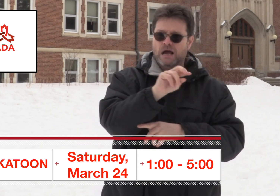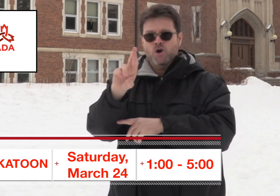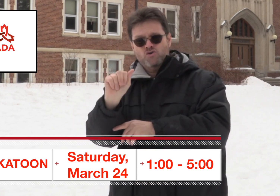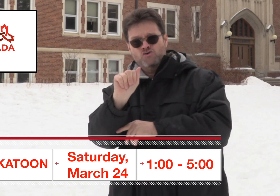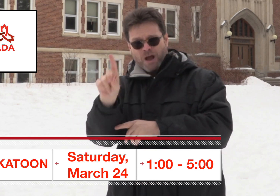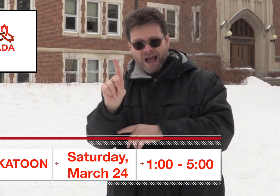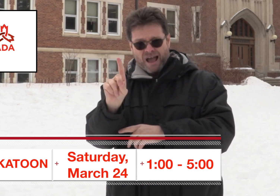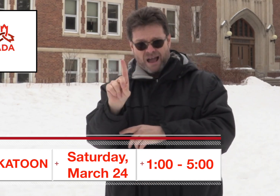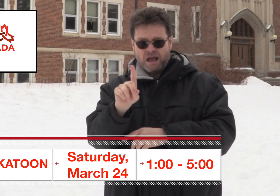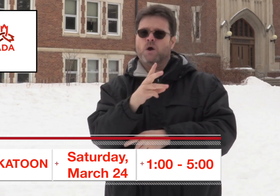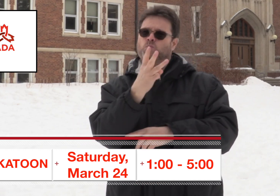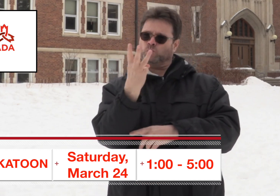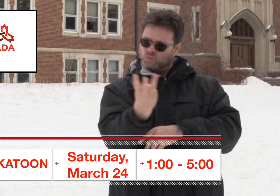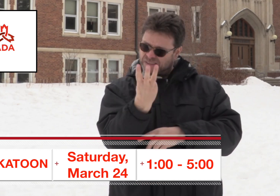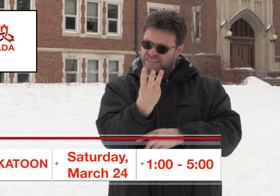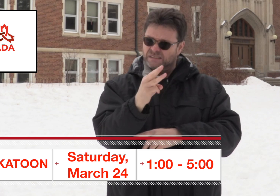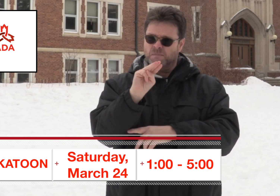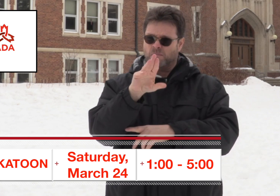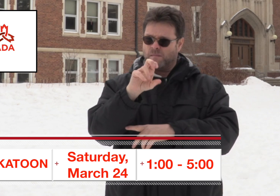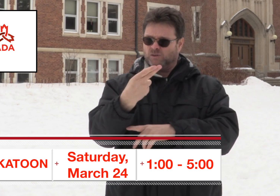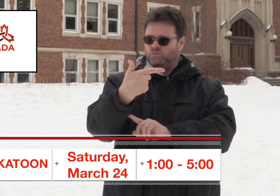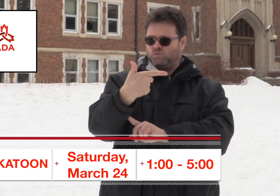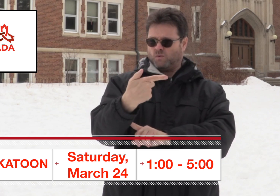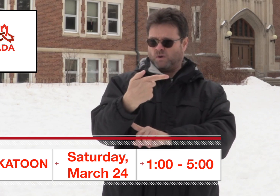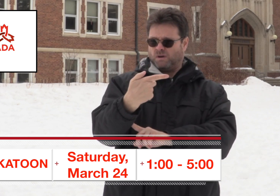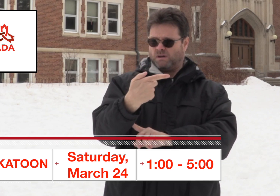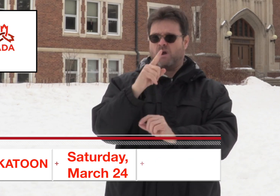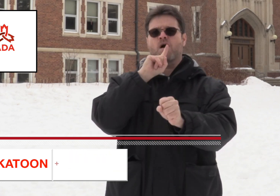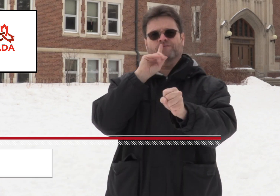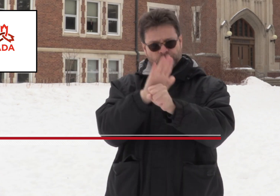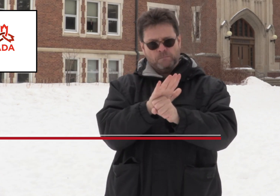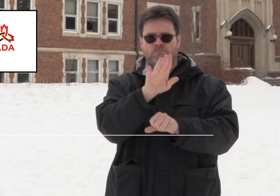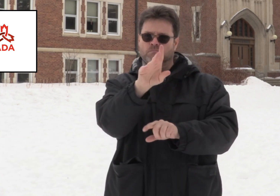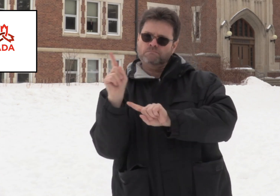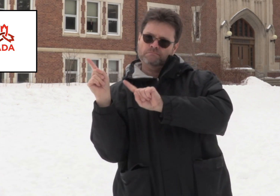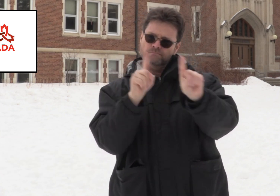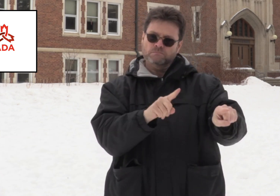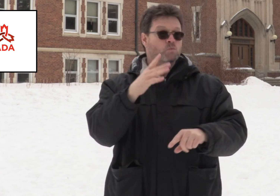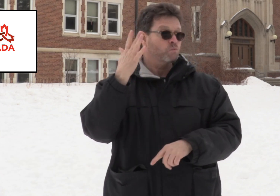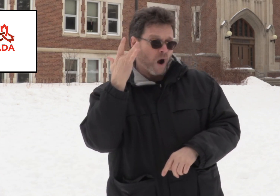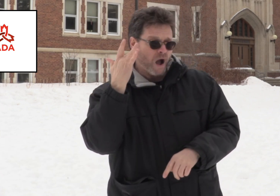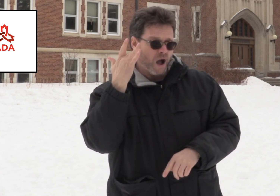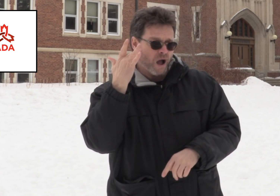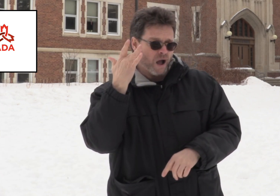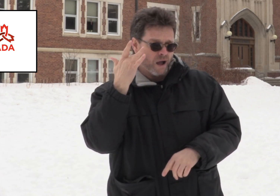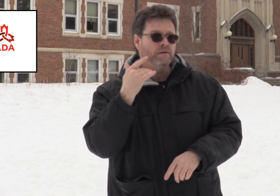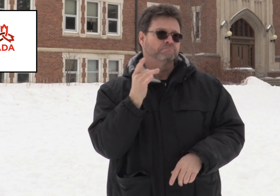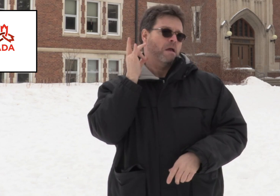through the Saskatoon Association of the Deaf or the Regina Association of the Deaf by March 21st to confirm